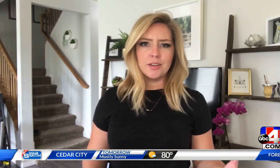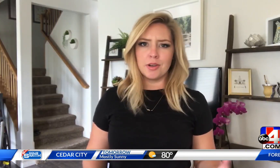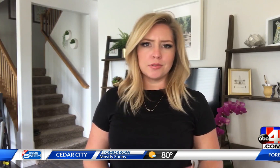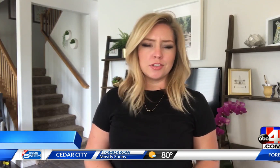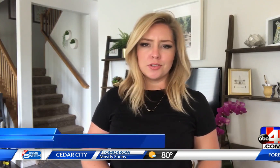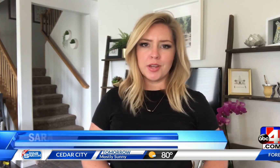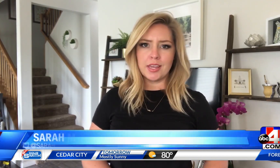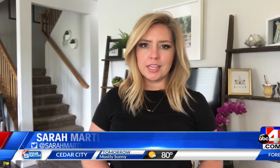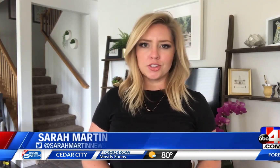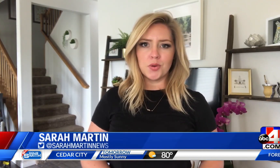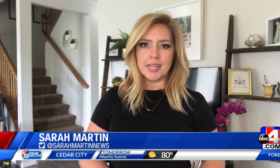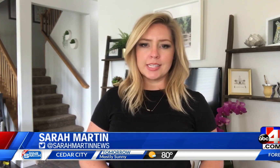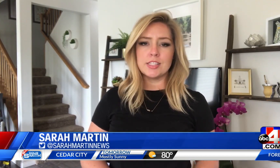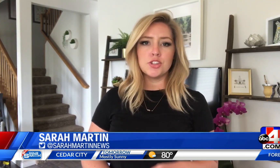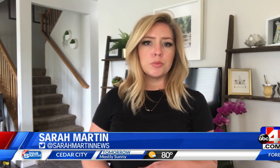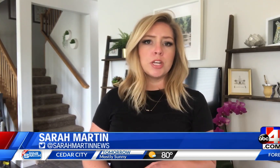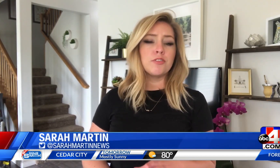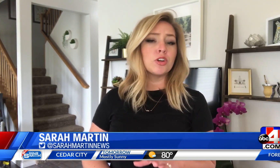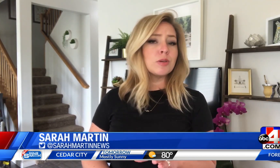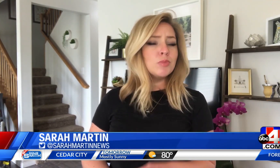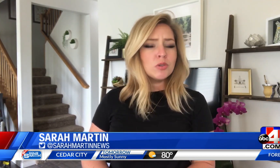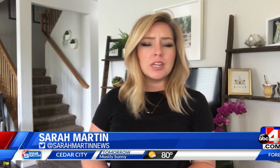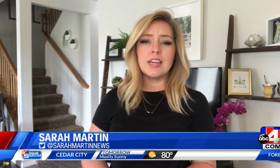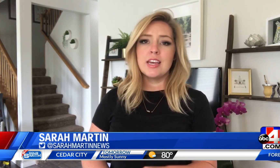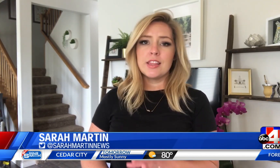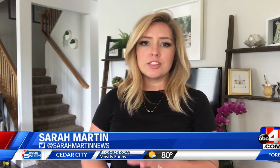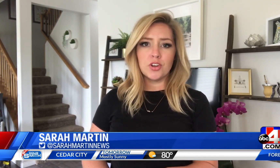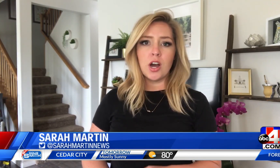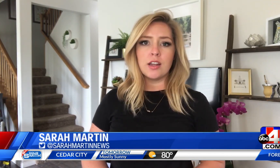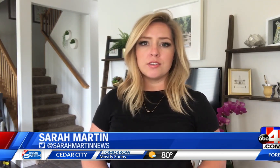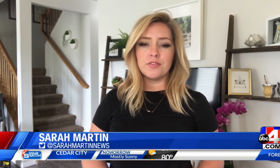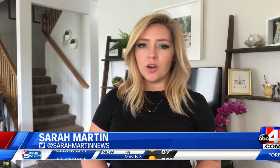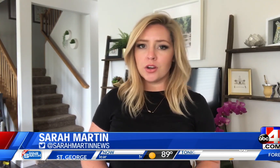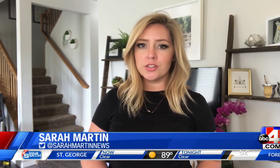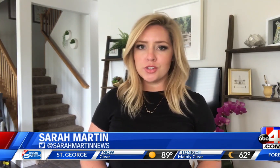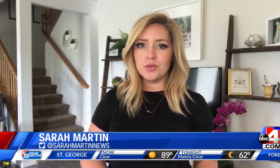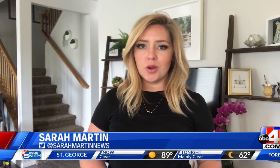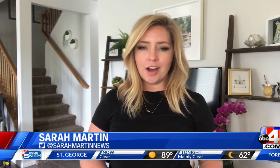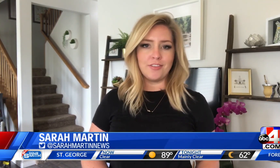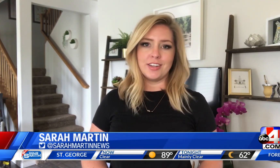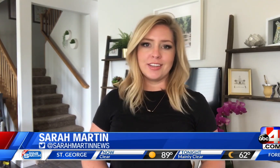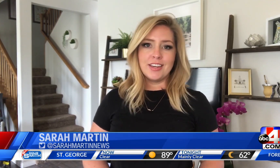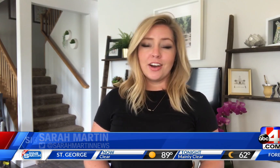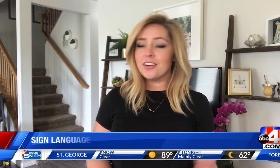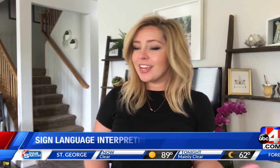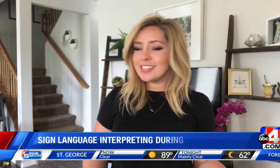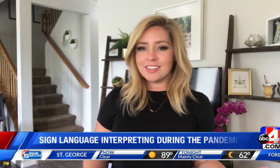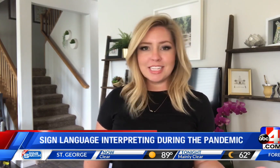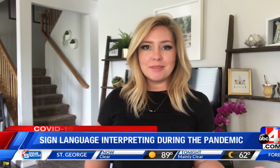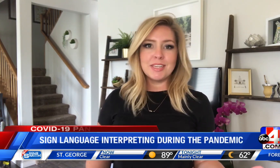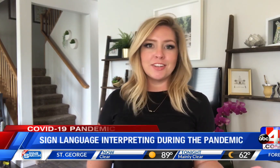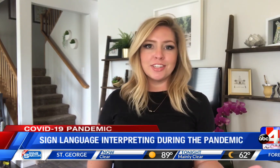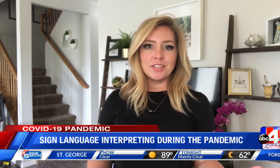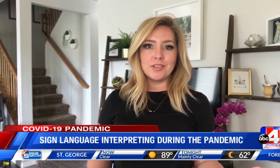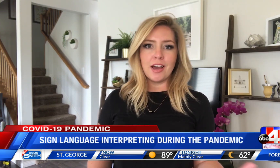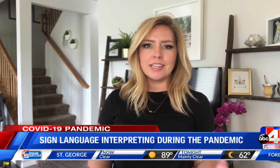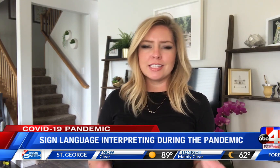heroes during this crisis, interpreting for a community that's forgotten far too often. Our ASL team here in Utah is